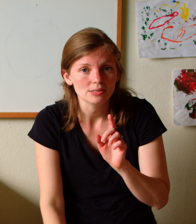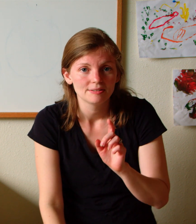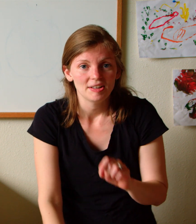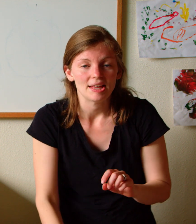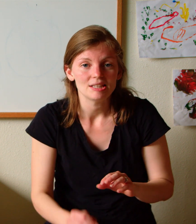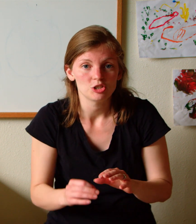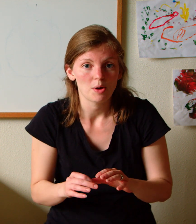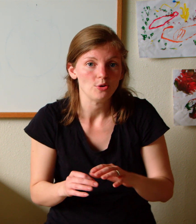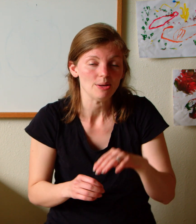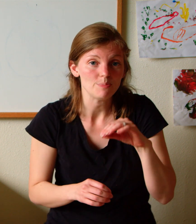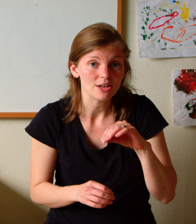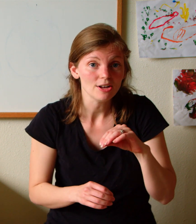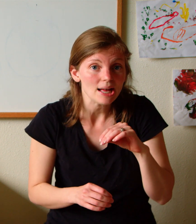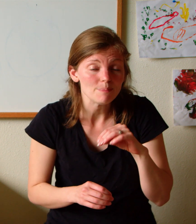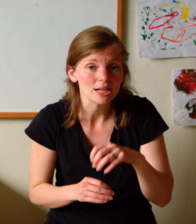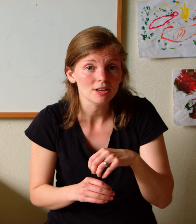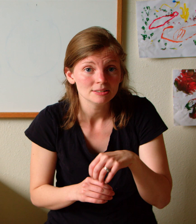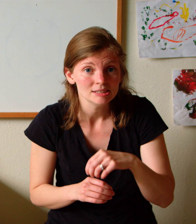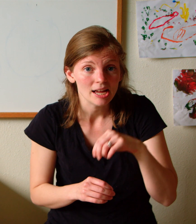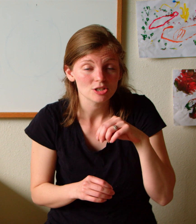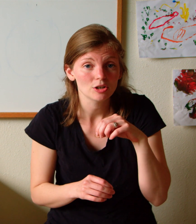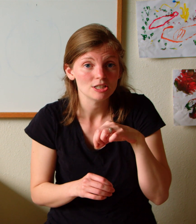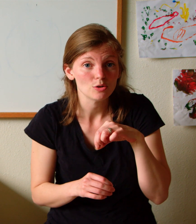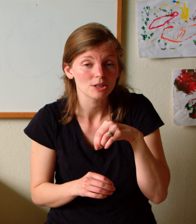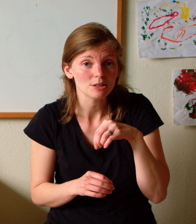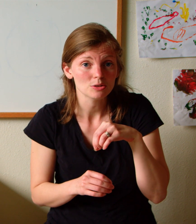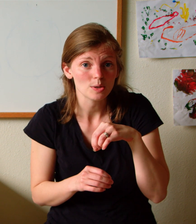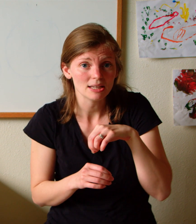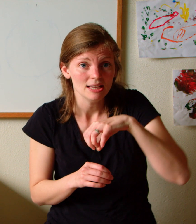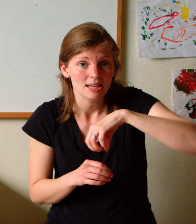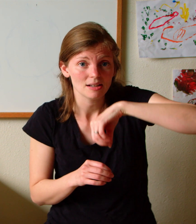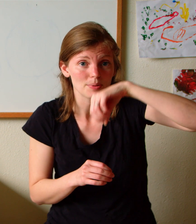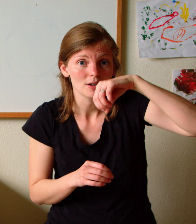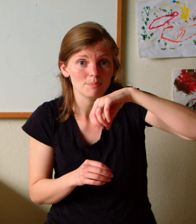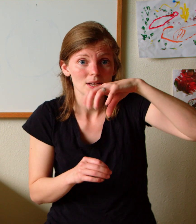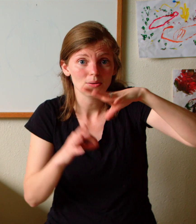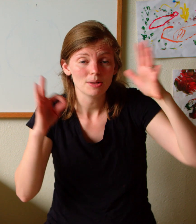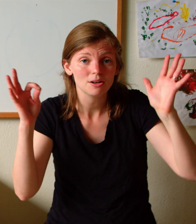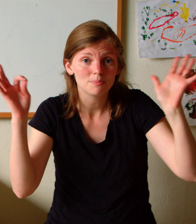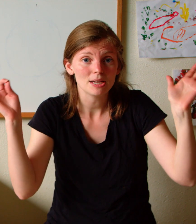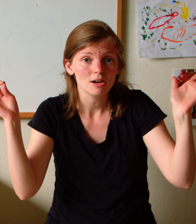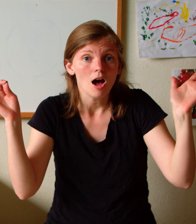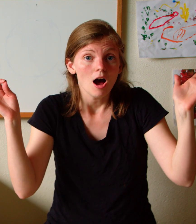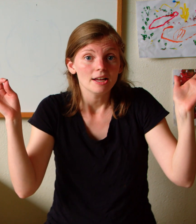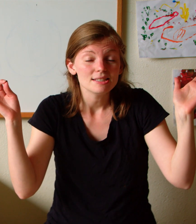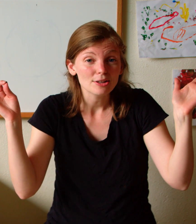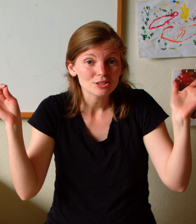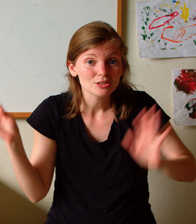and then the sprout would get bigger and bigger and turn into a little twig and get bigger and bigger and bigger and bigger until it turned